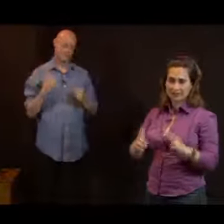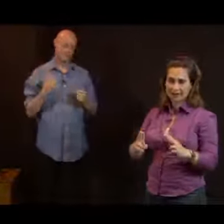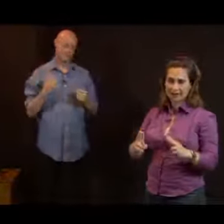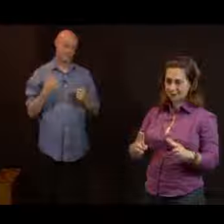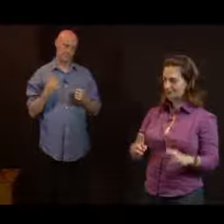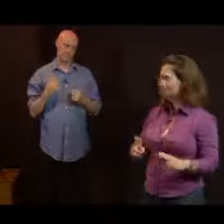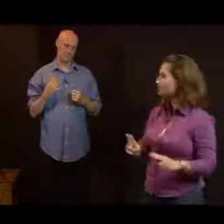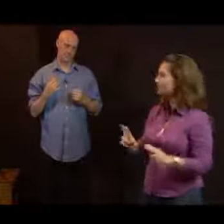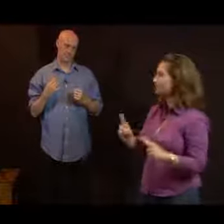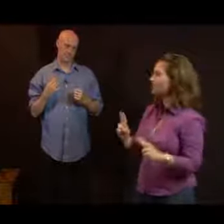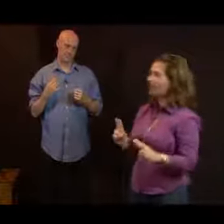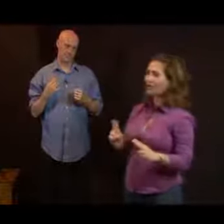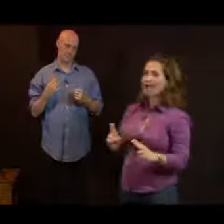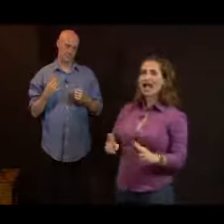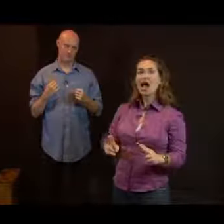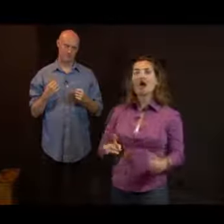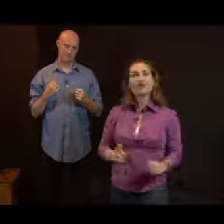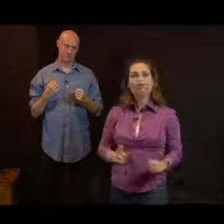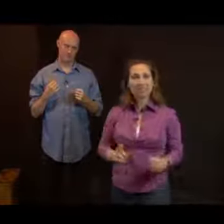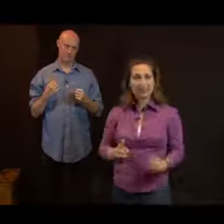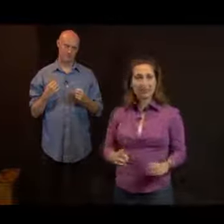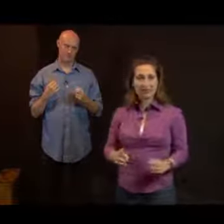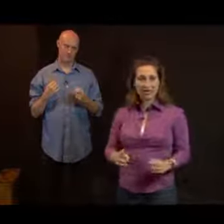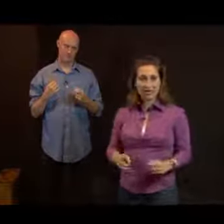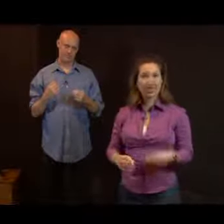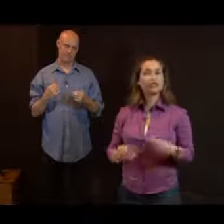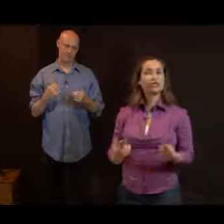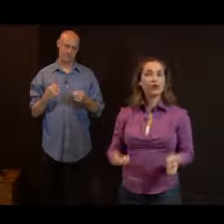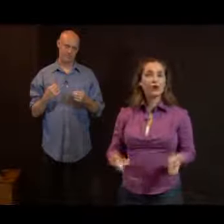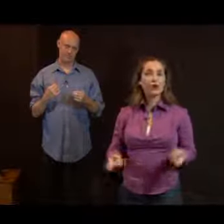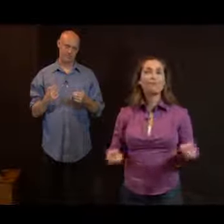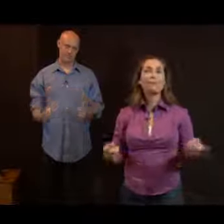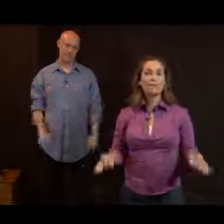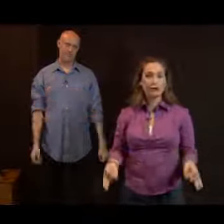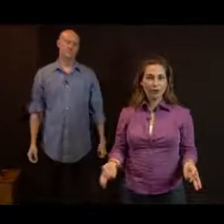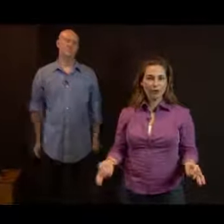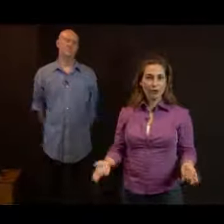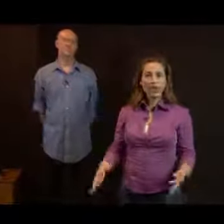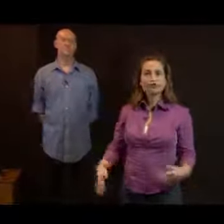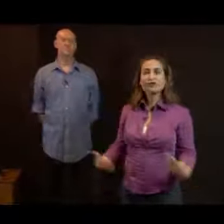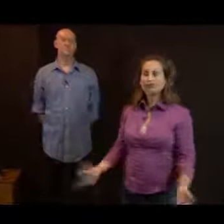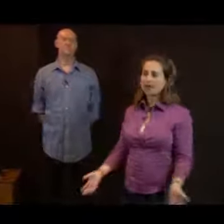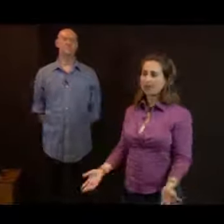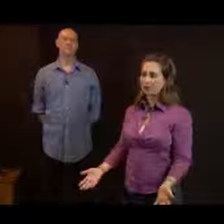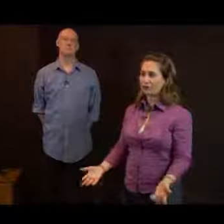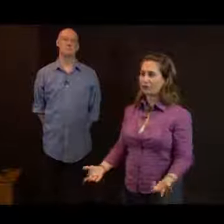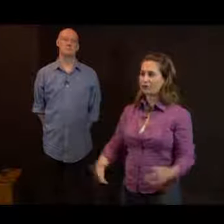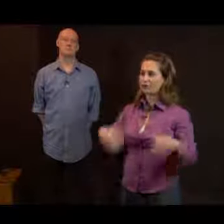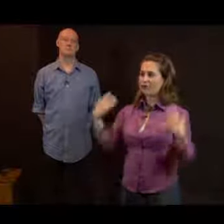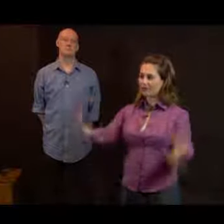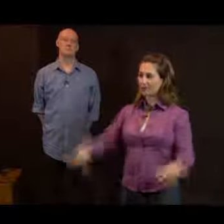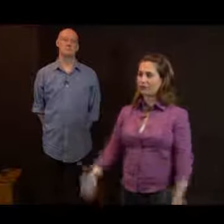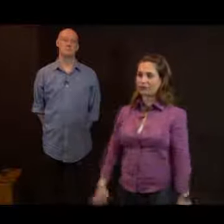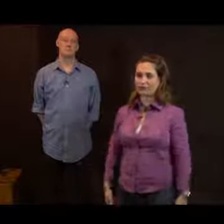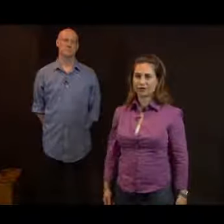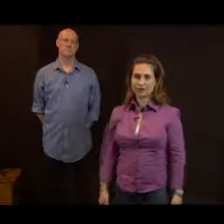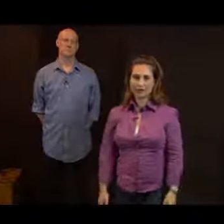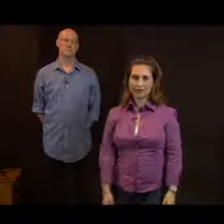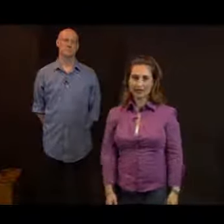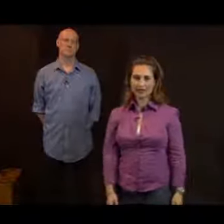battle. Now all of this is happening in slow motion. So usually what I do with my group is have them let go of their swords and